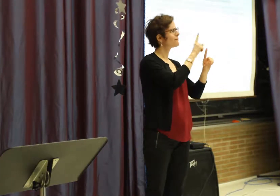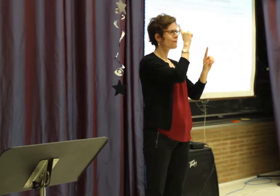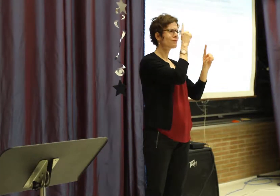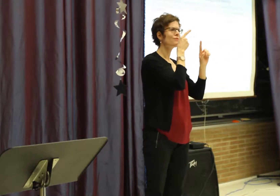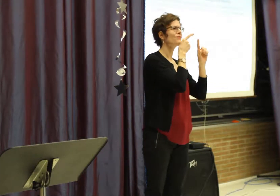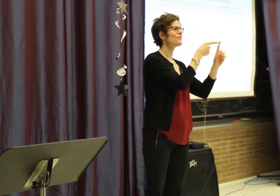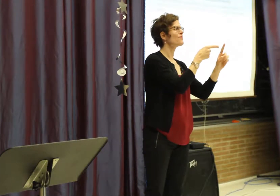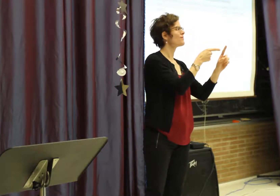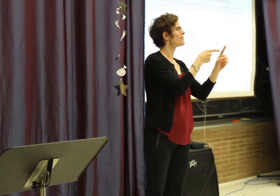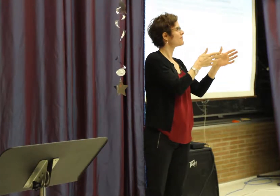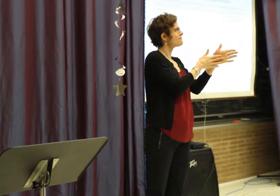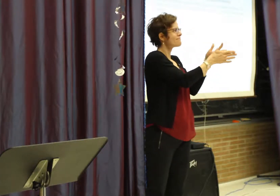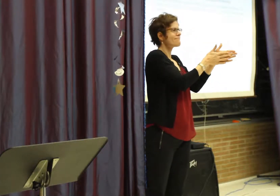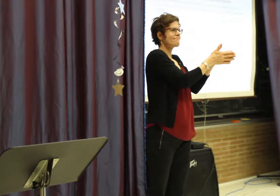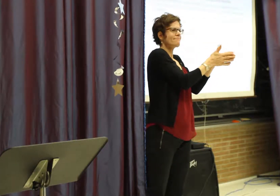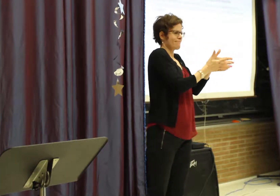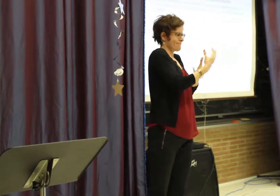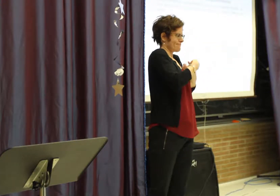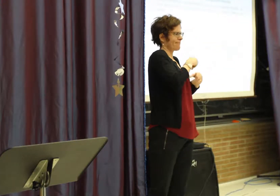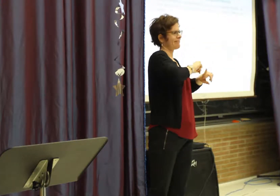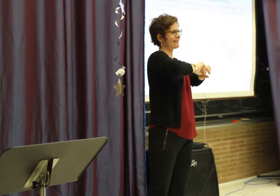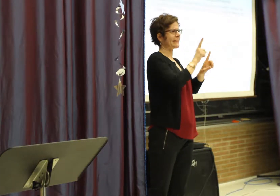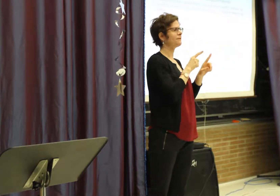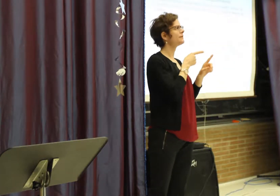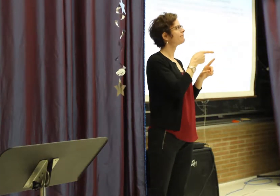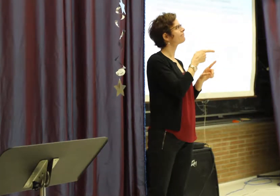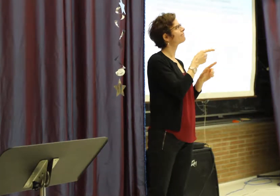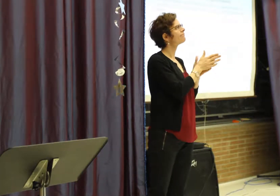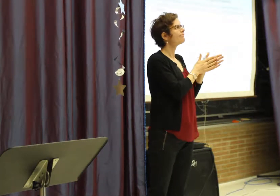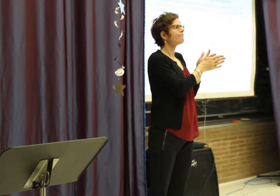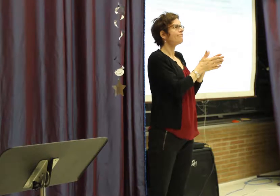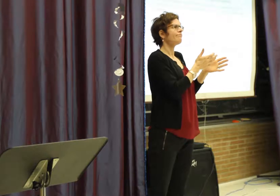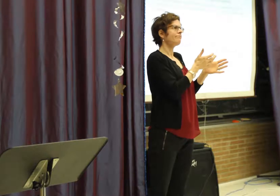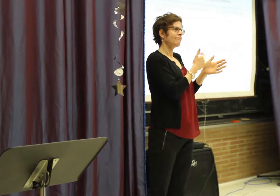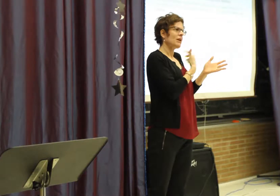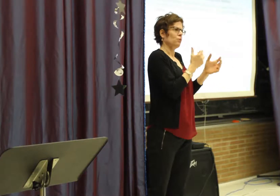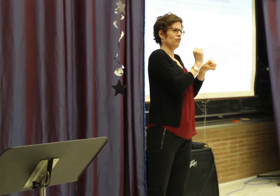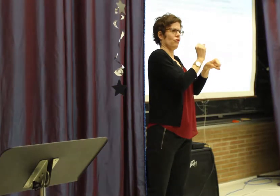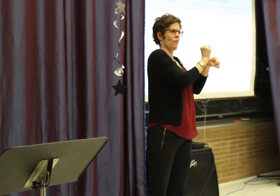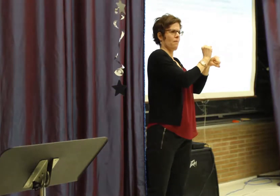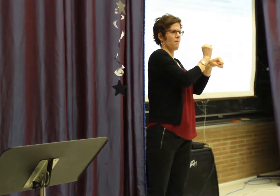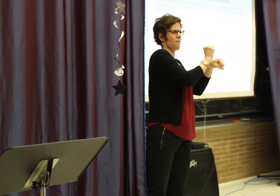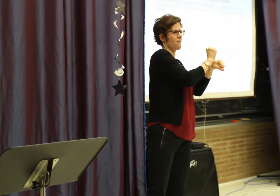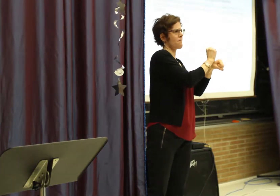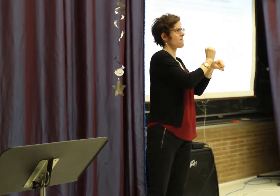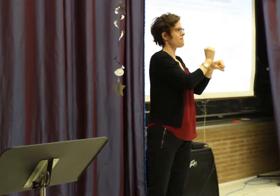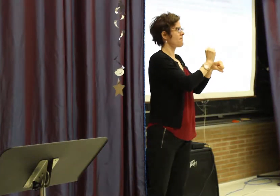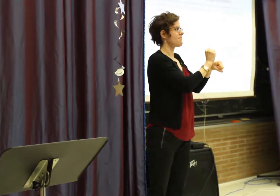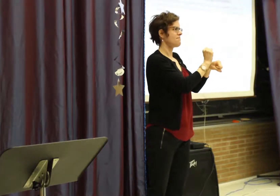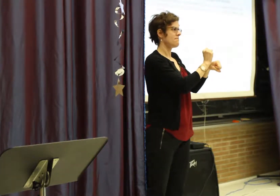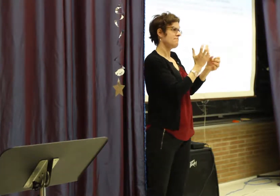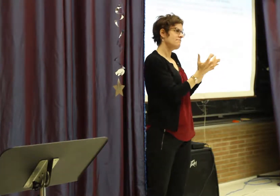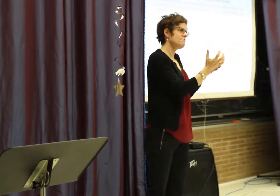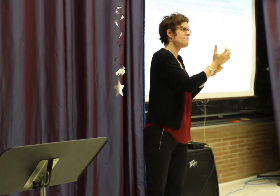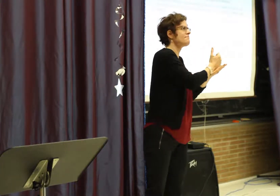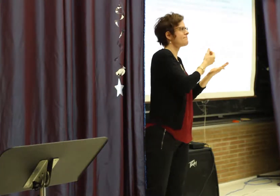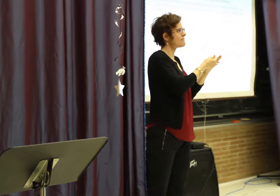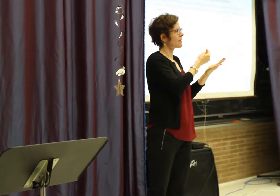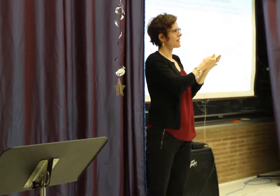and the first group being those who want to become interpreters. There's a different motivation for their learning of that language.